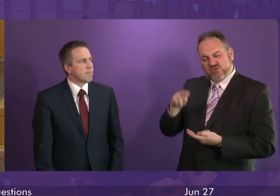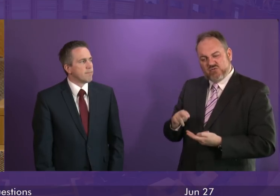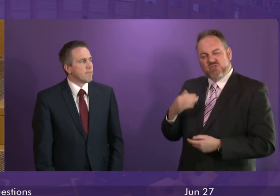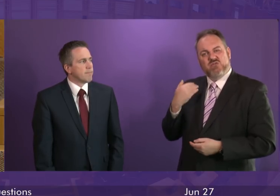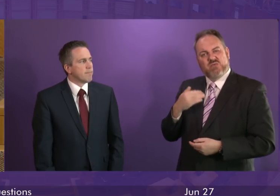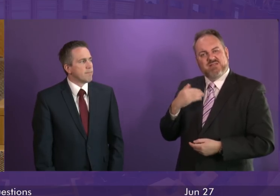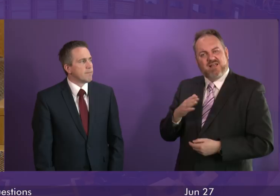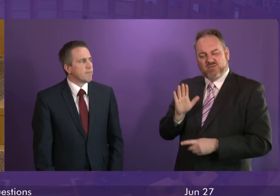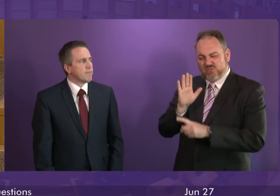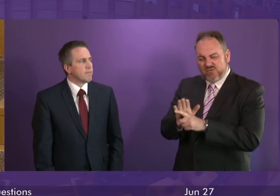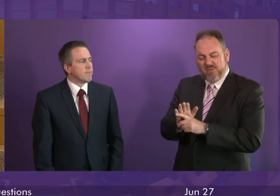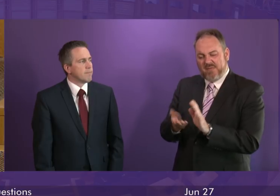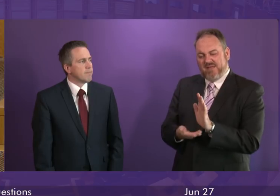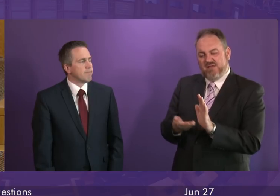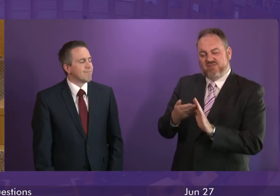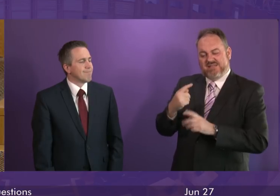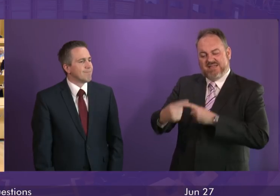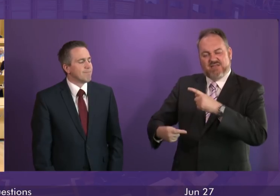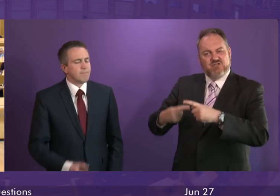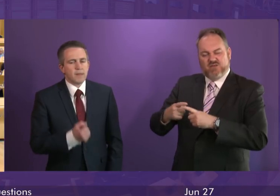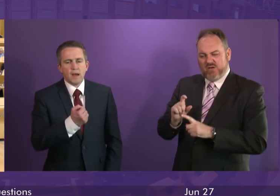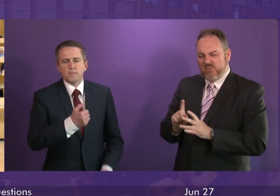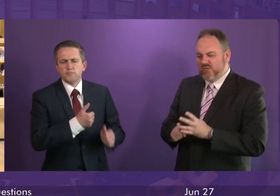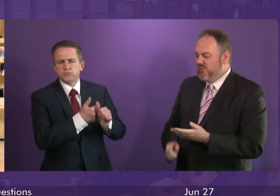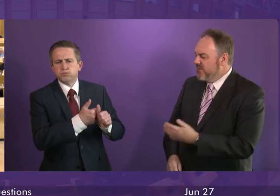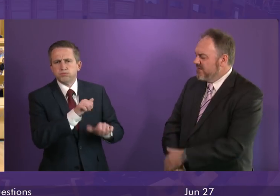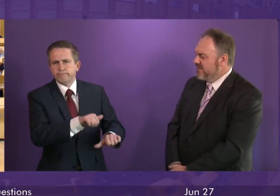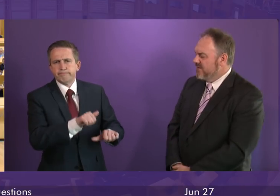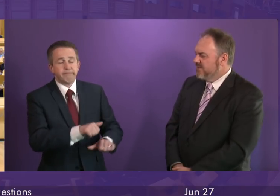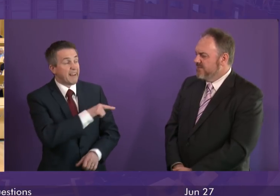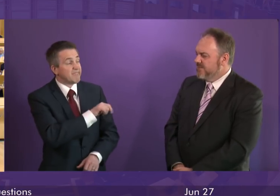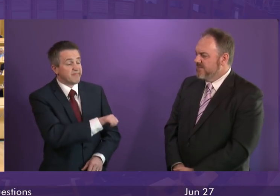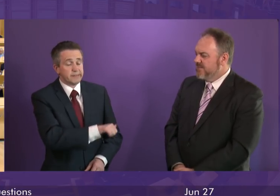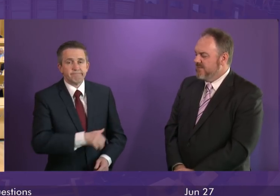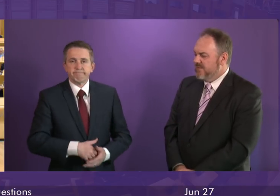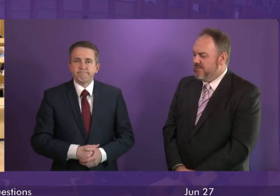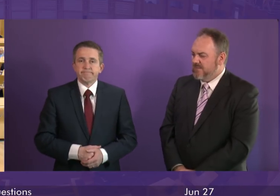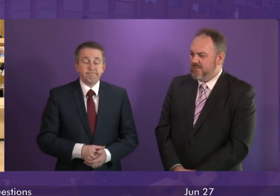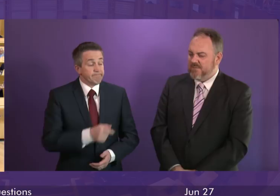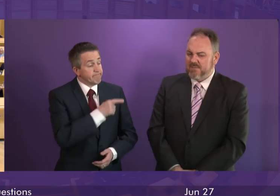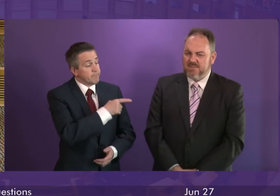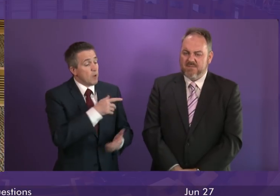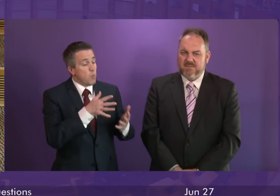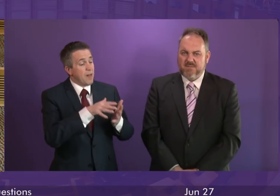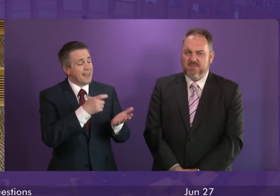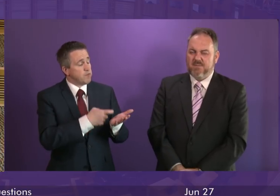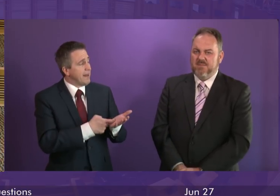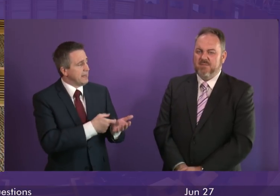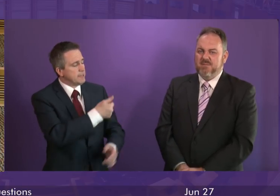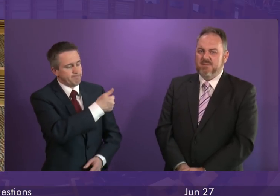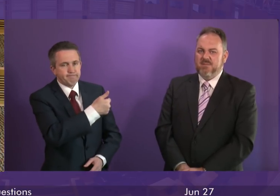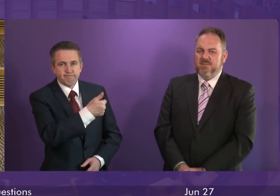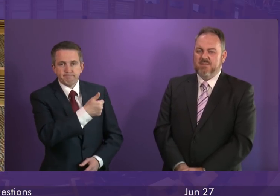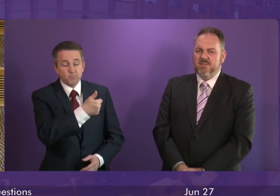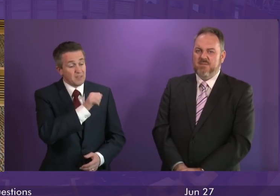from rising again next year? The first minister. Well, can I thank Willie Rennie for raising this issue. The